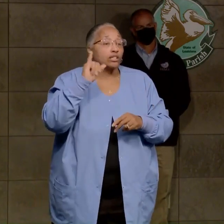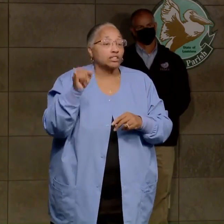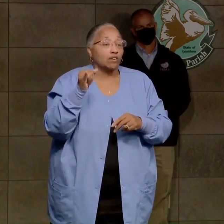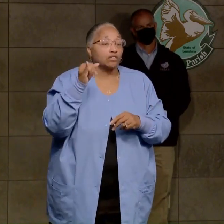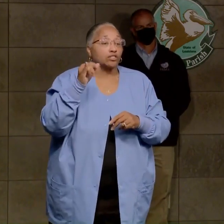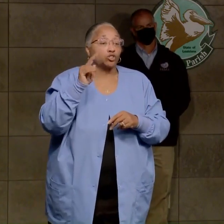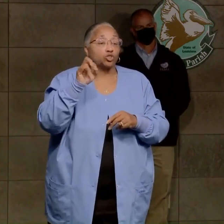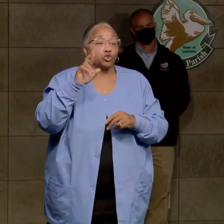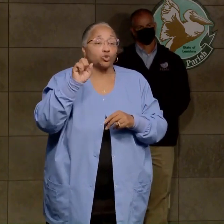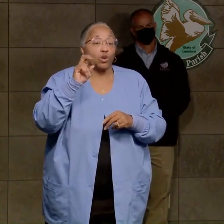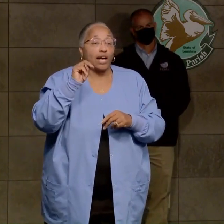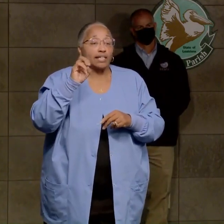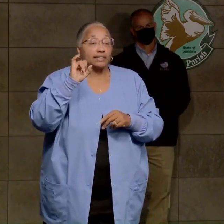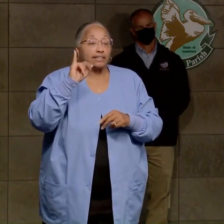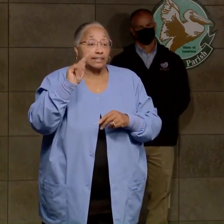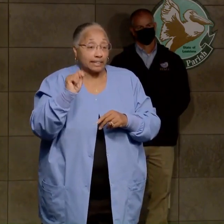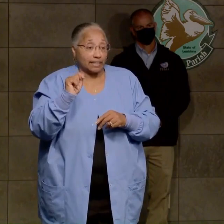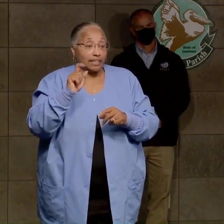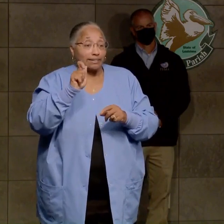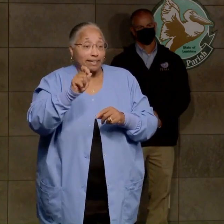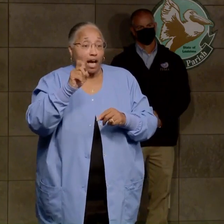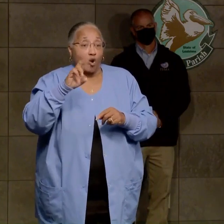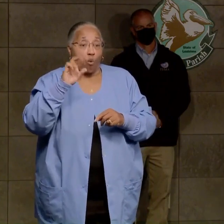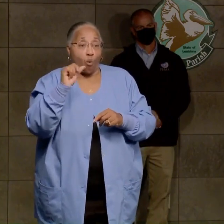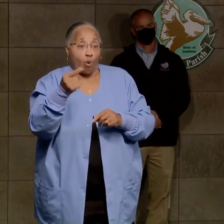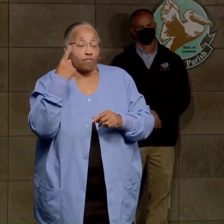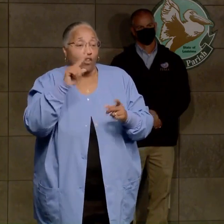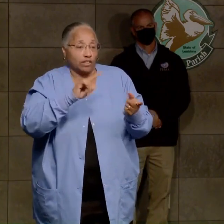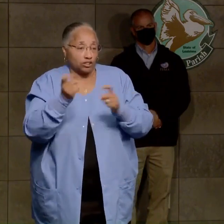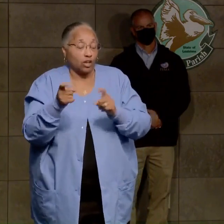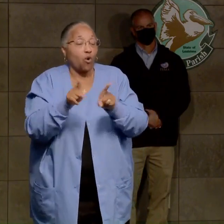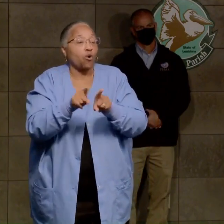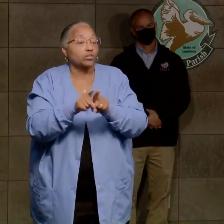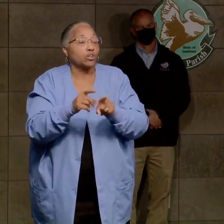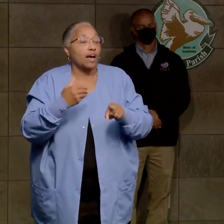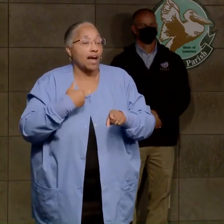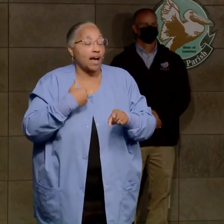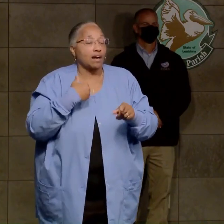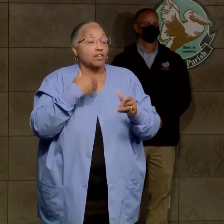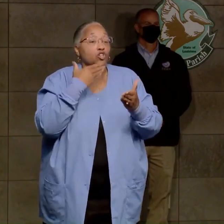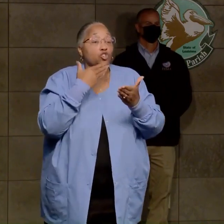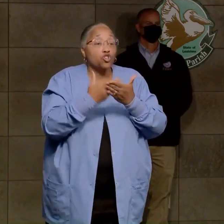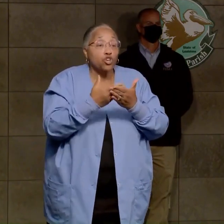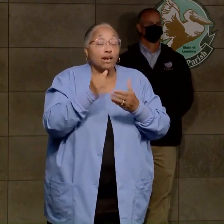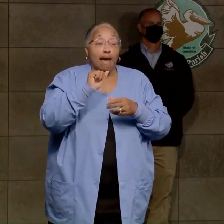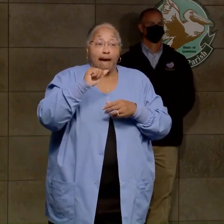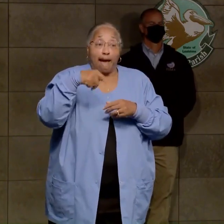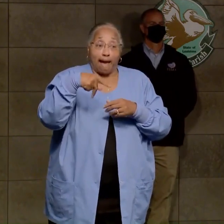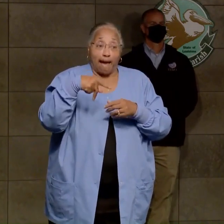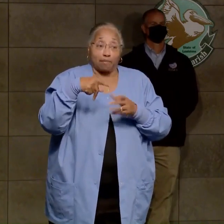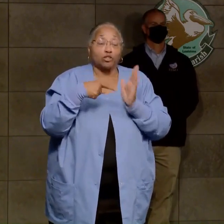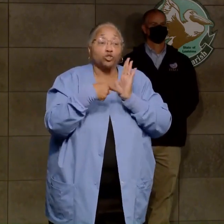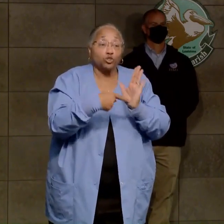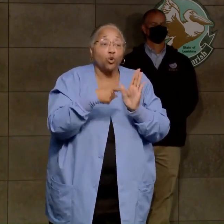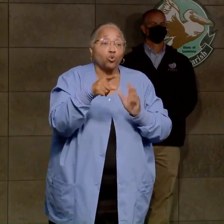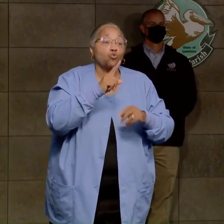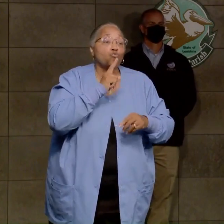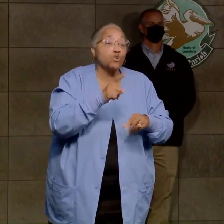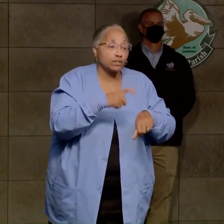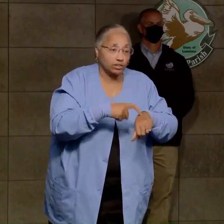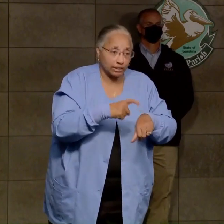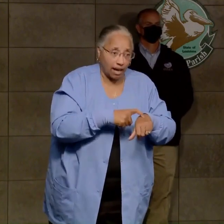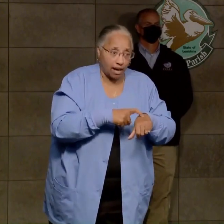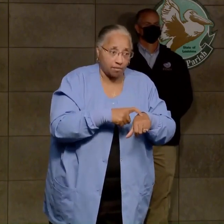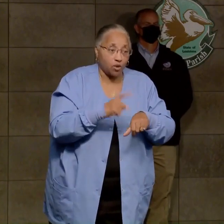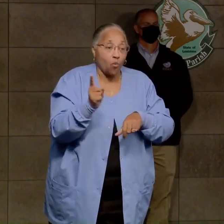.org for updates on those changes. Also, we have a good Jefferson Transit app that shows you real-time where the route